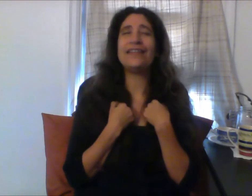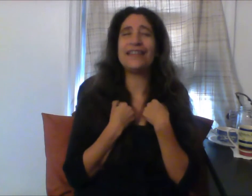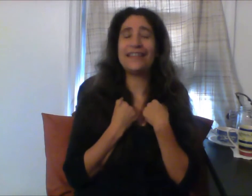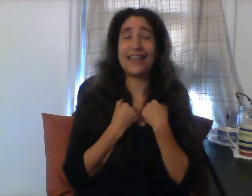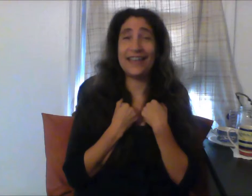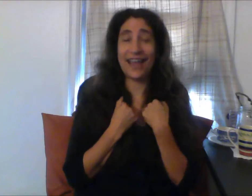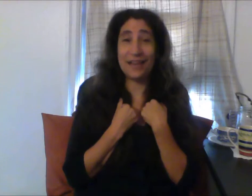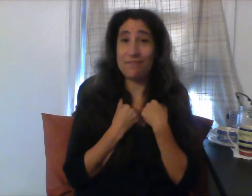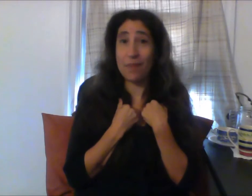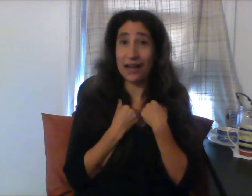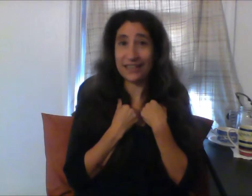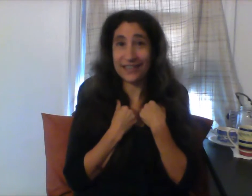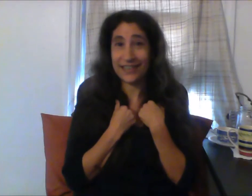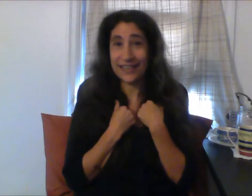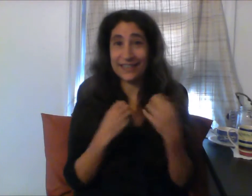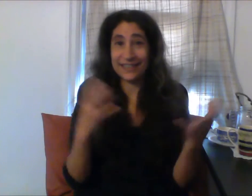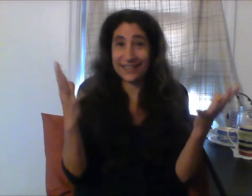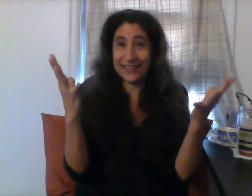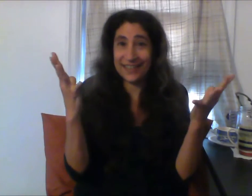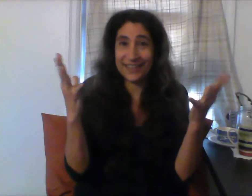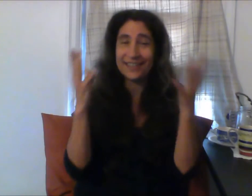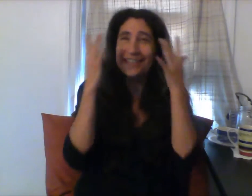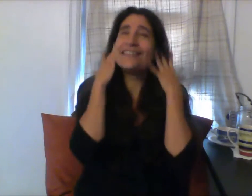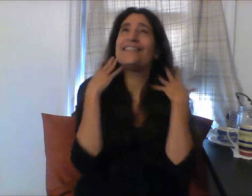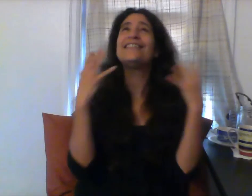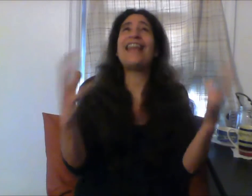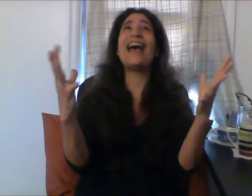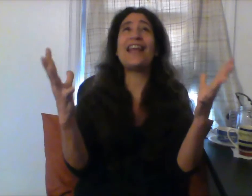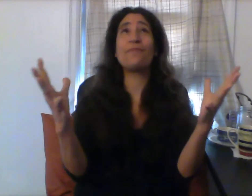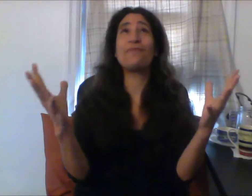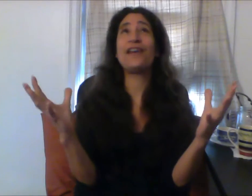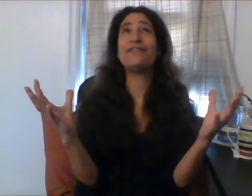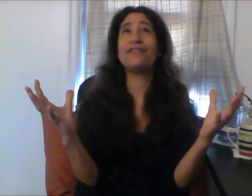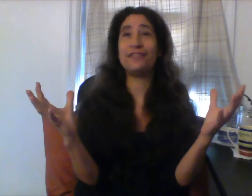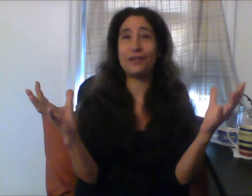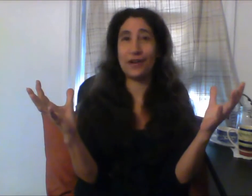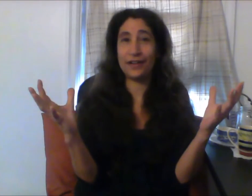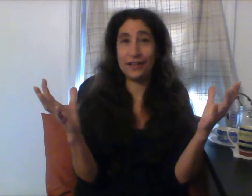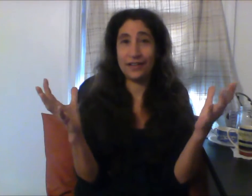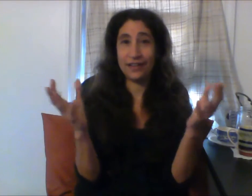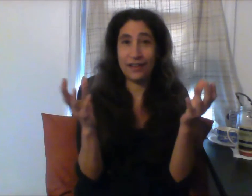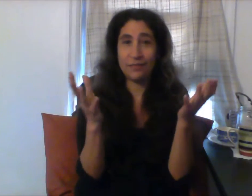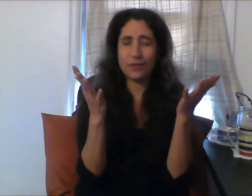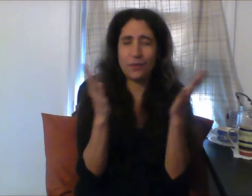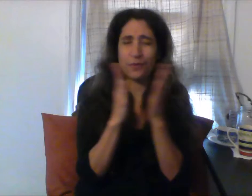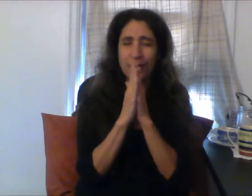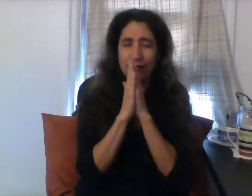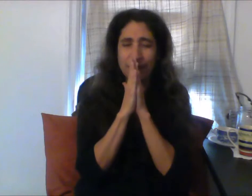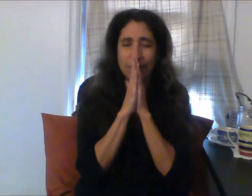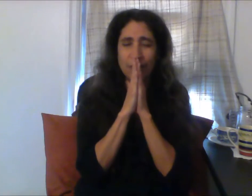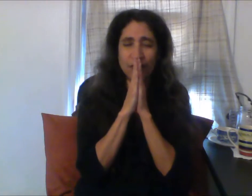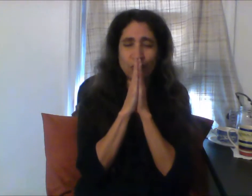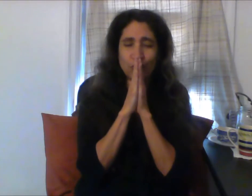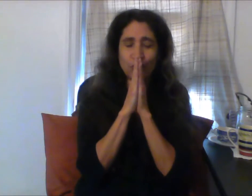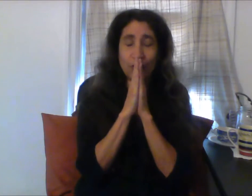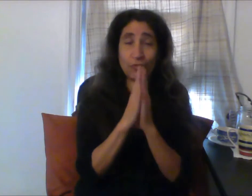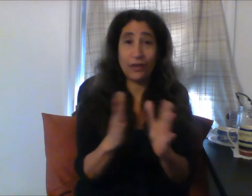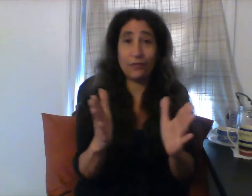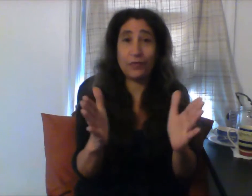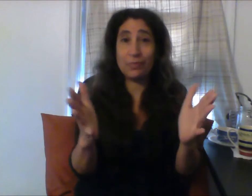dictates, I must say that I'm grateful for. I'm so grateful, Lord. I'm grateful for the